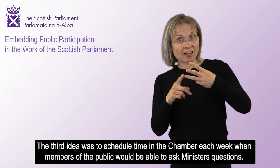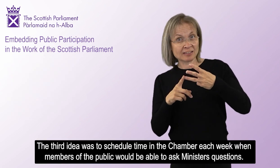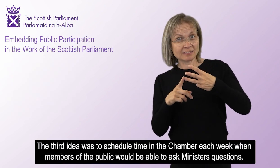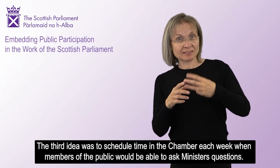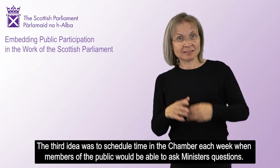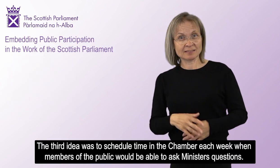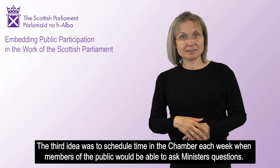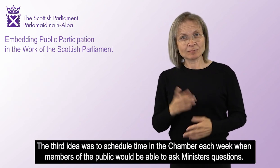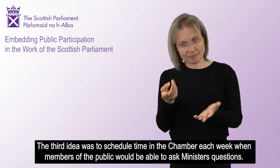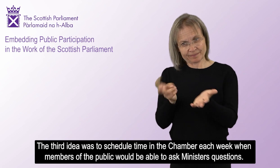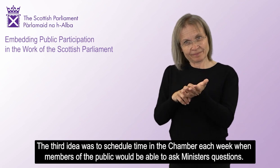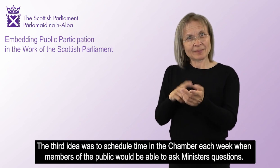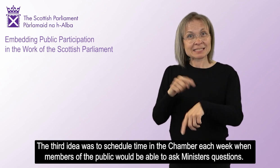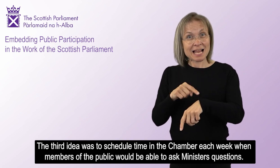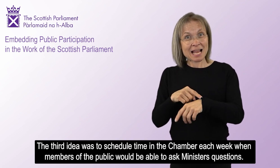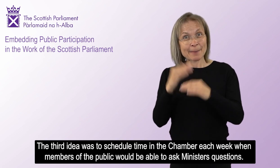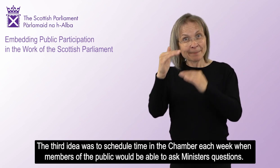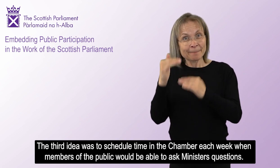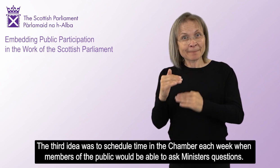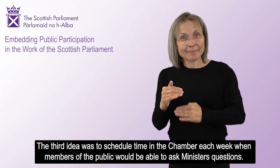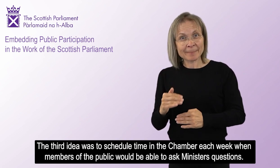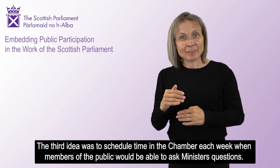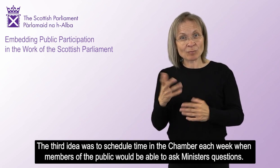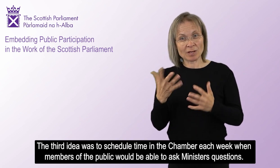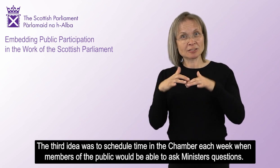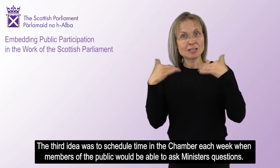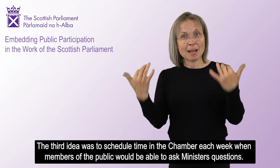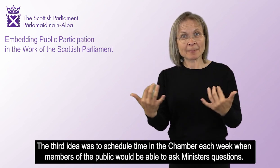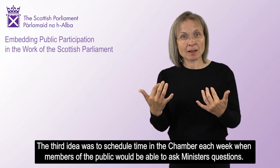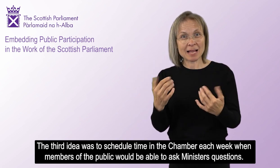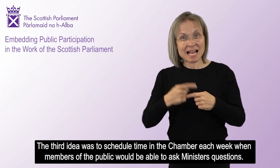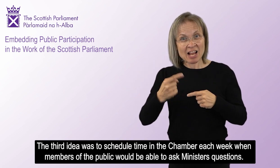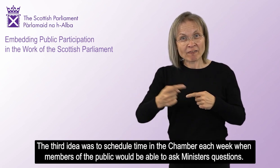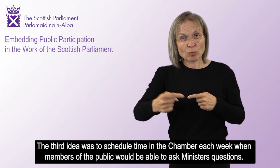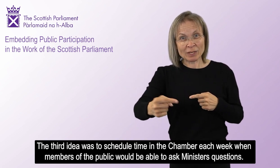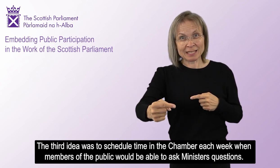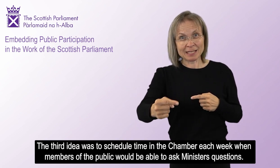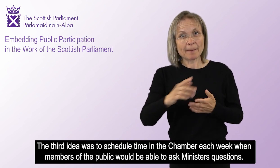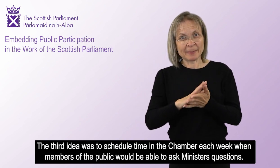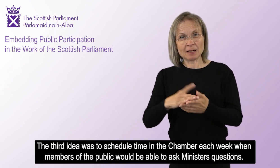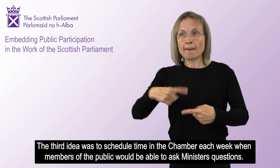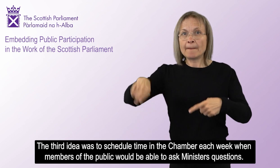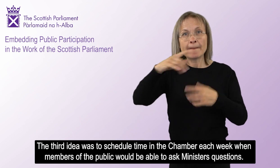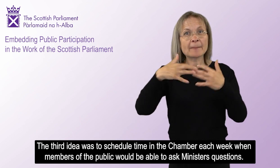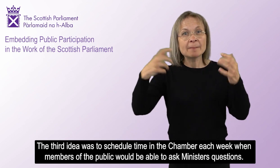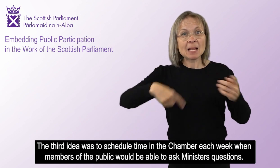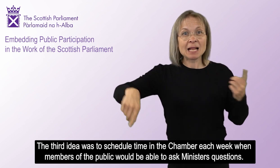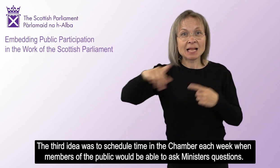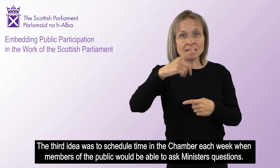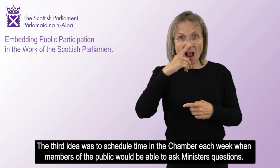The third idea was to schedule time in the Chamber each week when members of the public would be able to ask ministers questions.